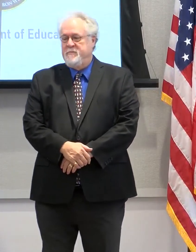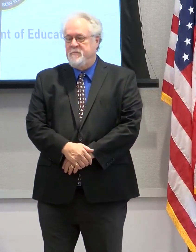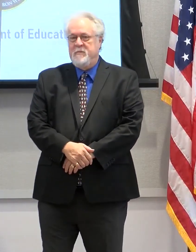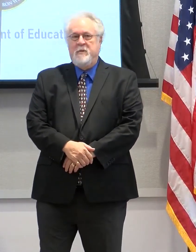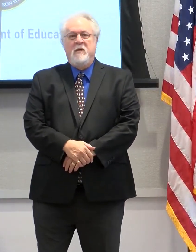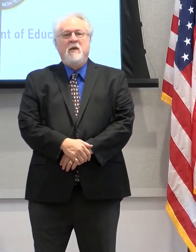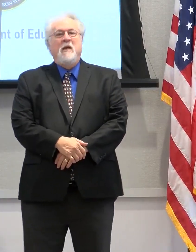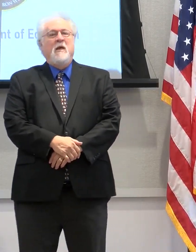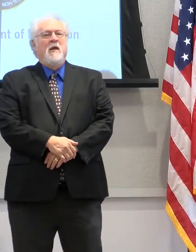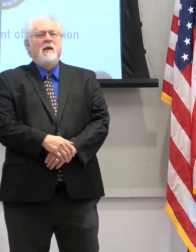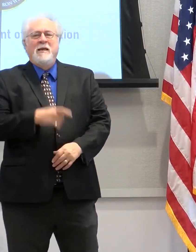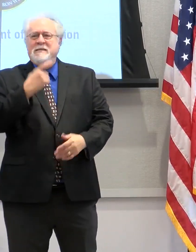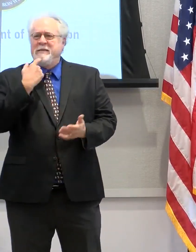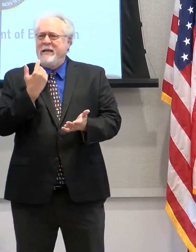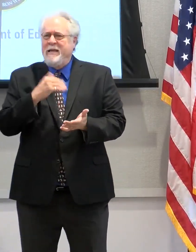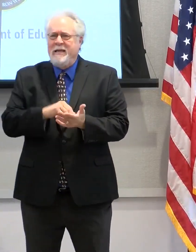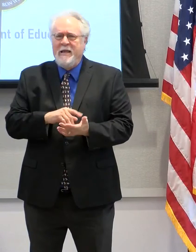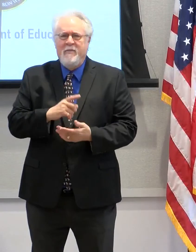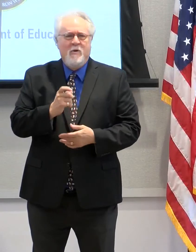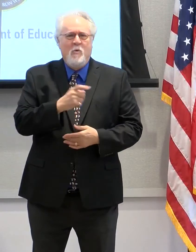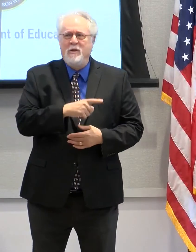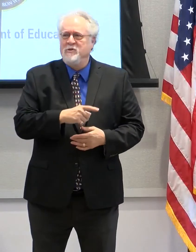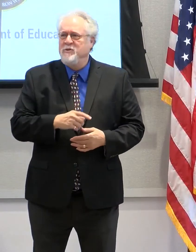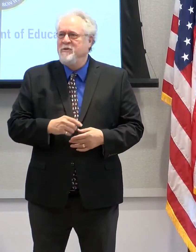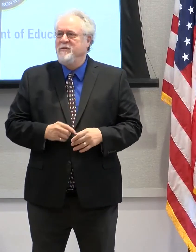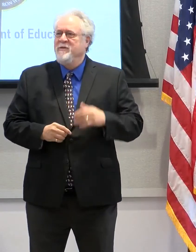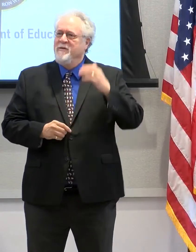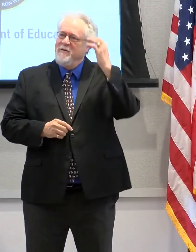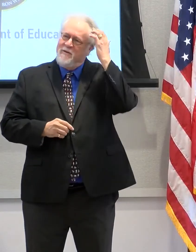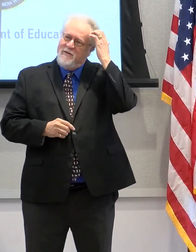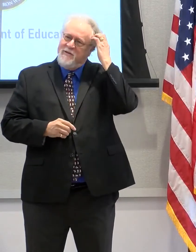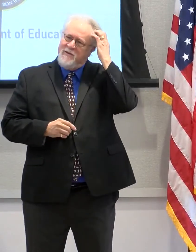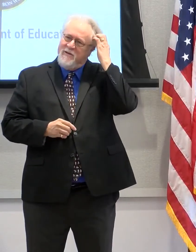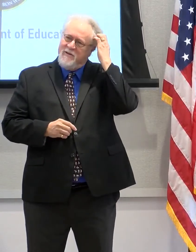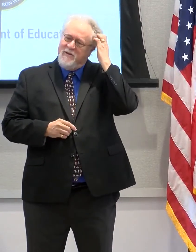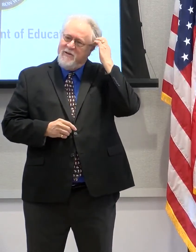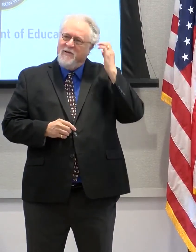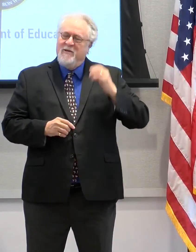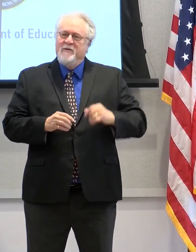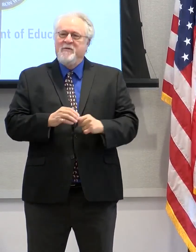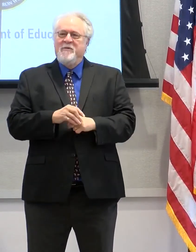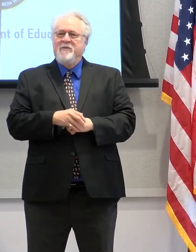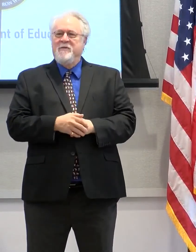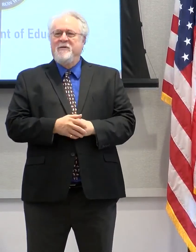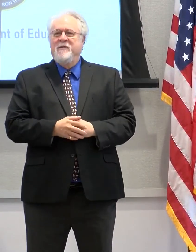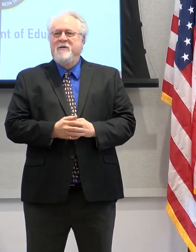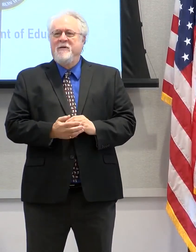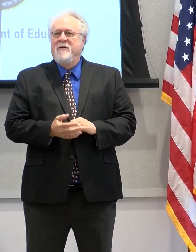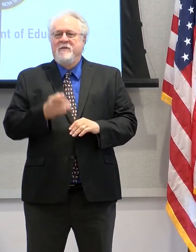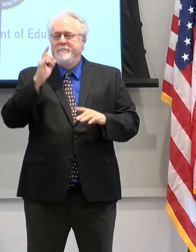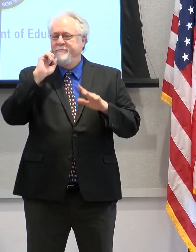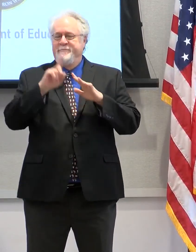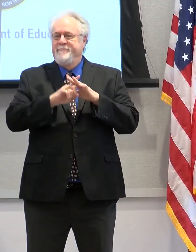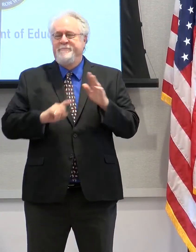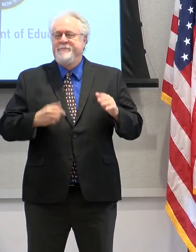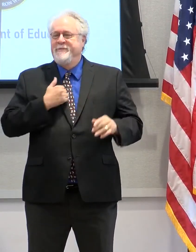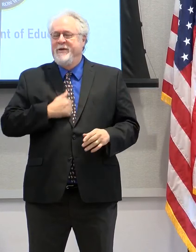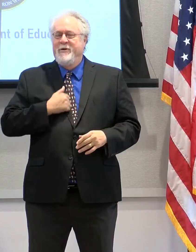You remind me of repeating the question for me, Pamela? I was chatting with the mayor. apologize.